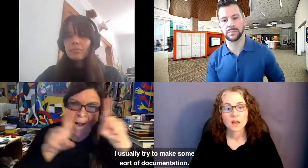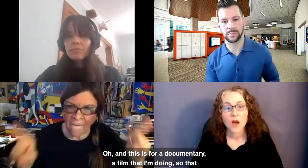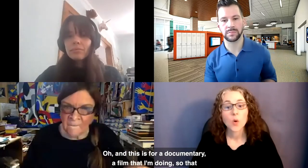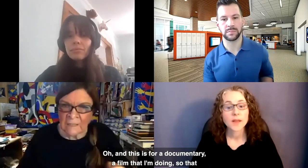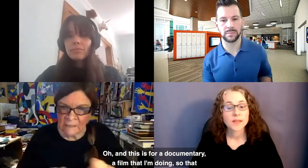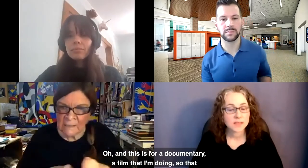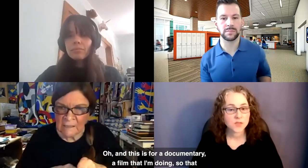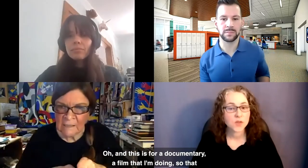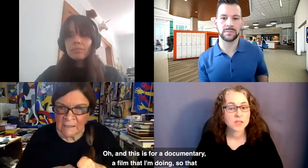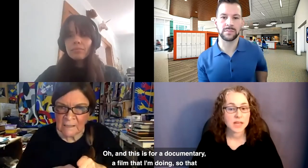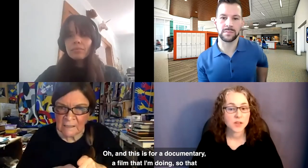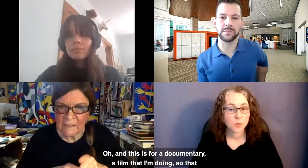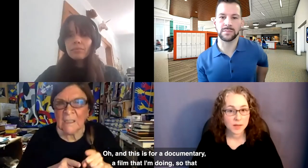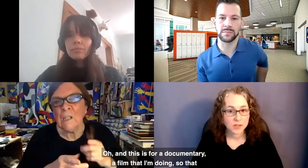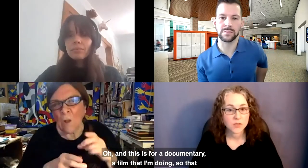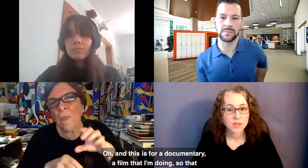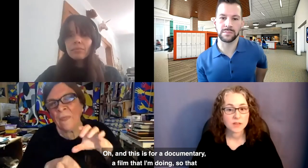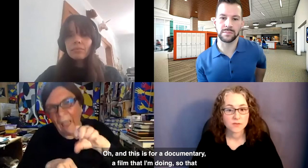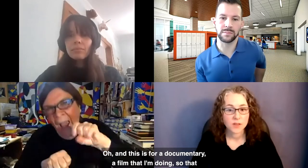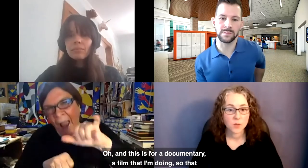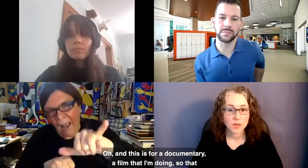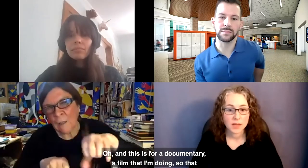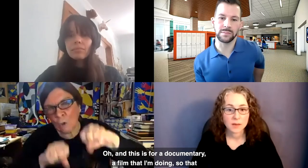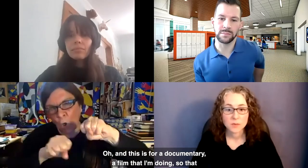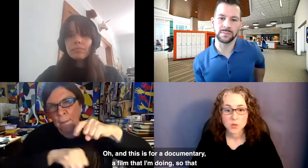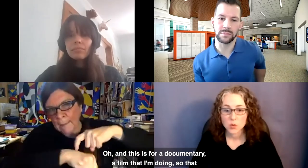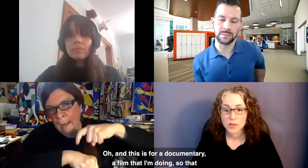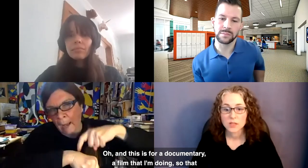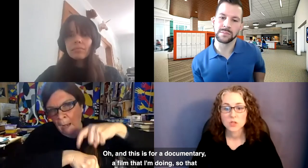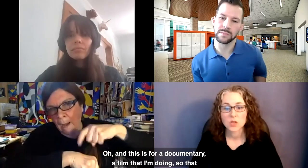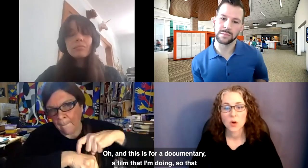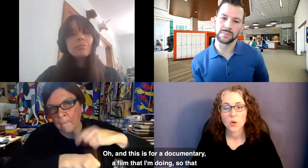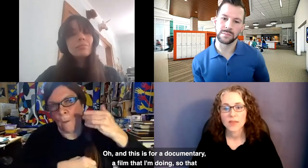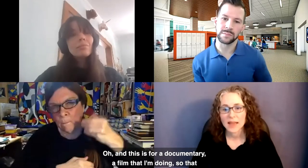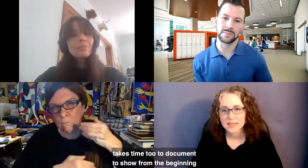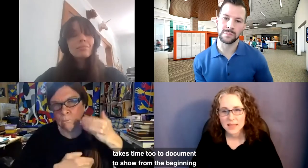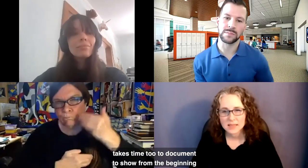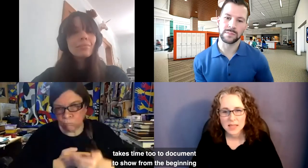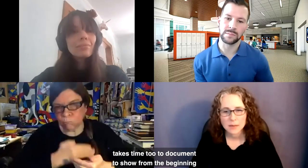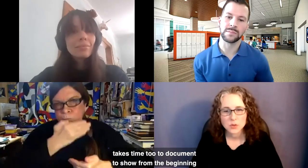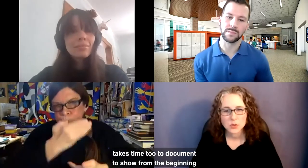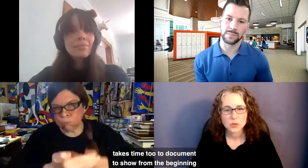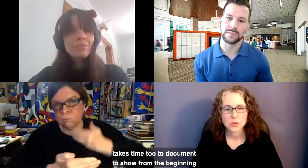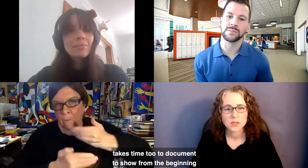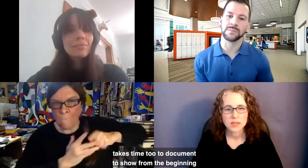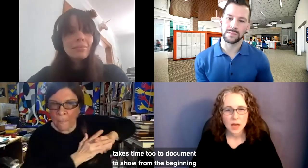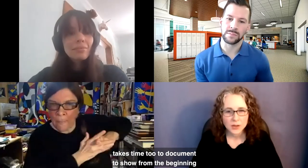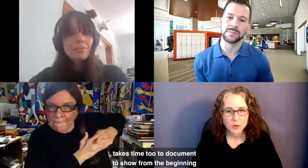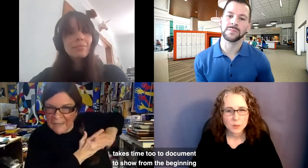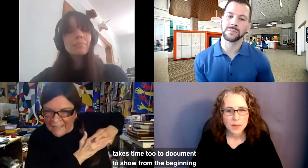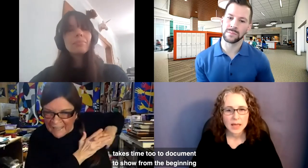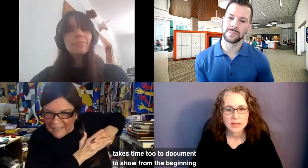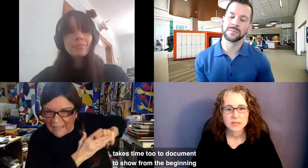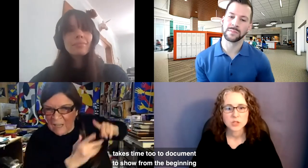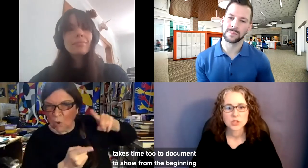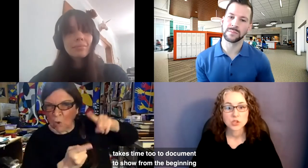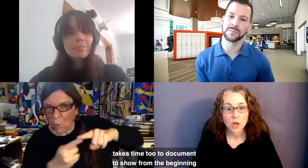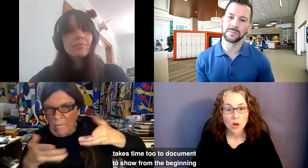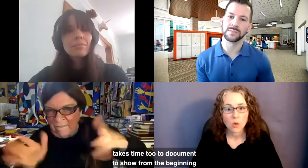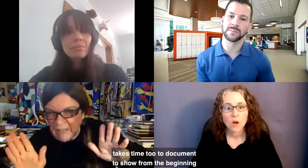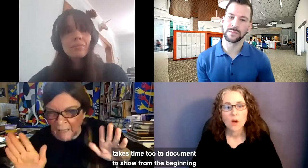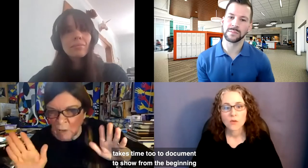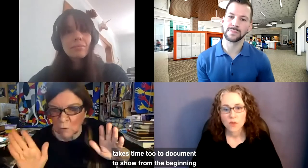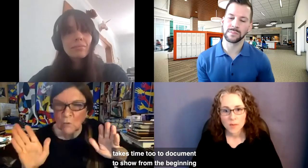Oh, and this is for a documentary, a film that I'm doing. So that takes time, too, to document, to